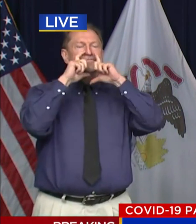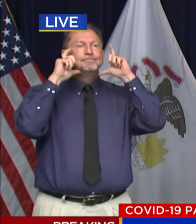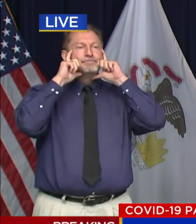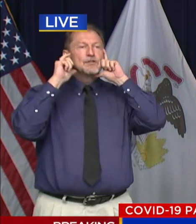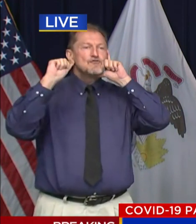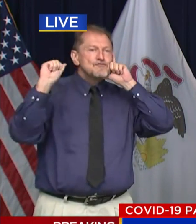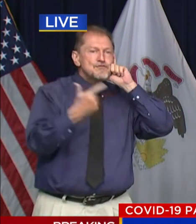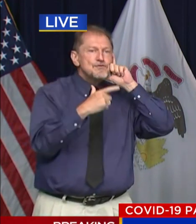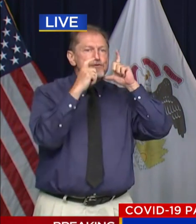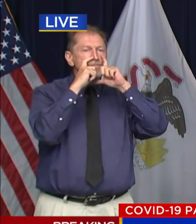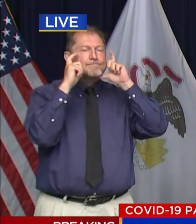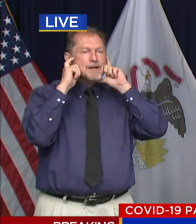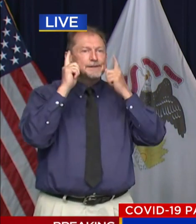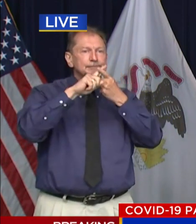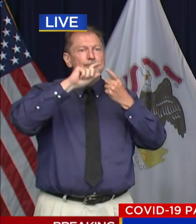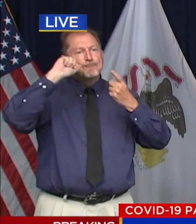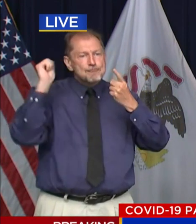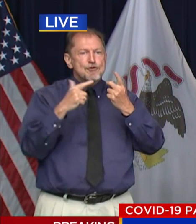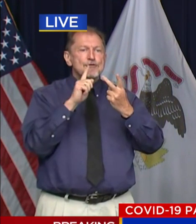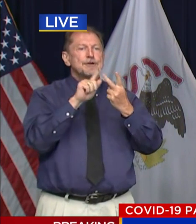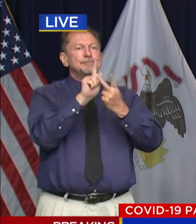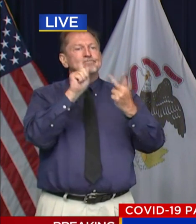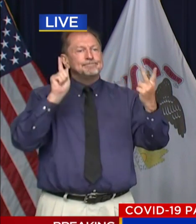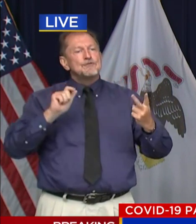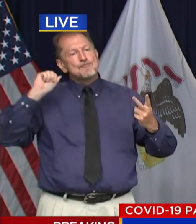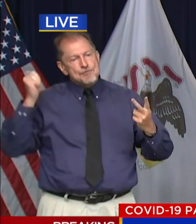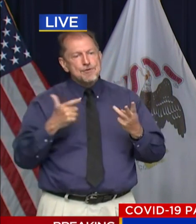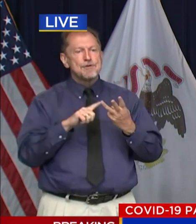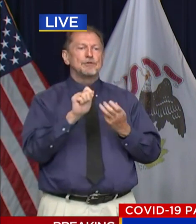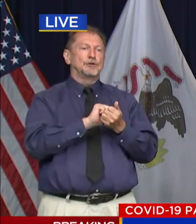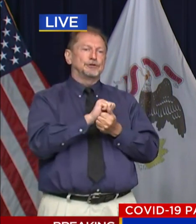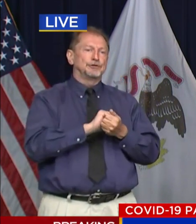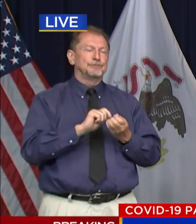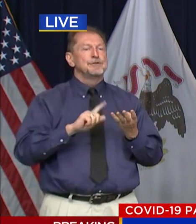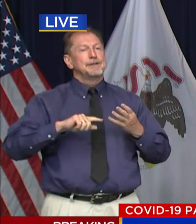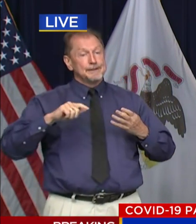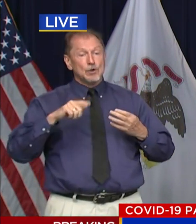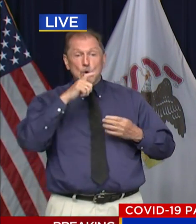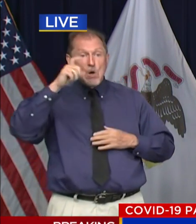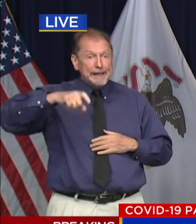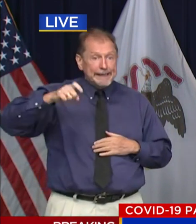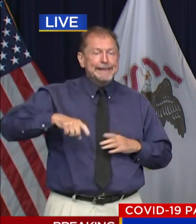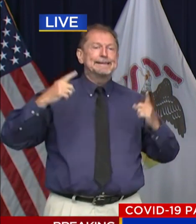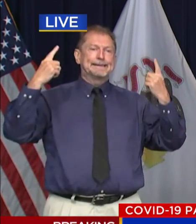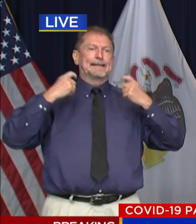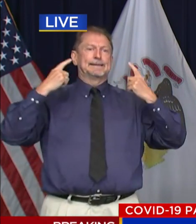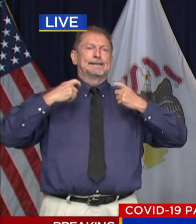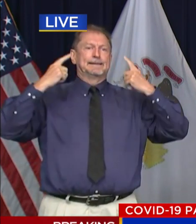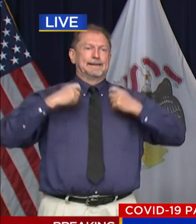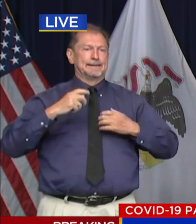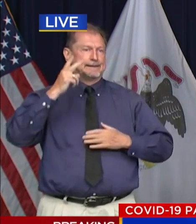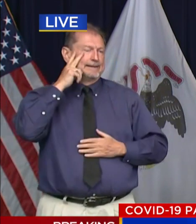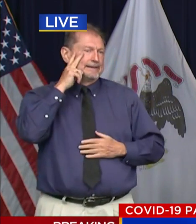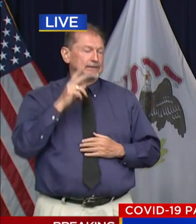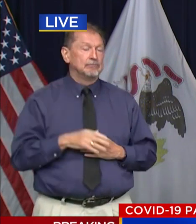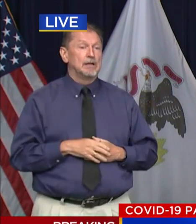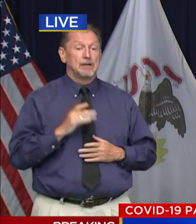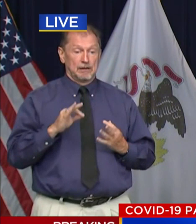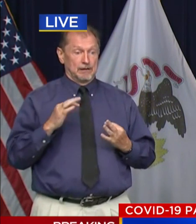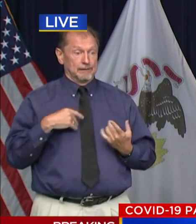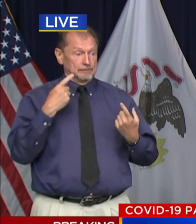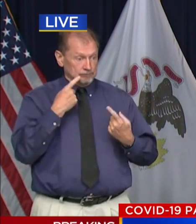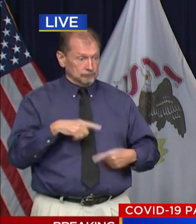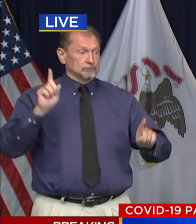distance, hand washing, getting tested, we can get through this and we can come out stronger on the other side.